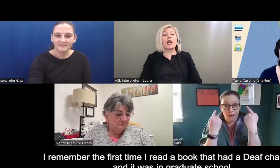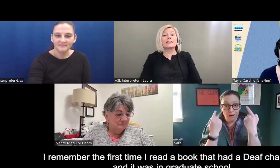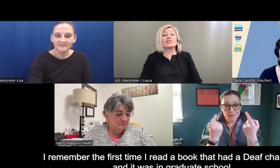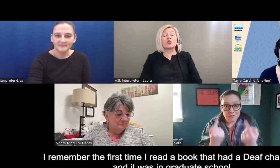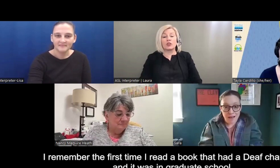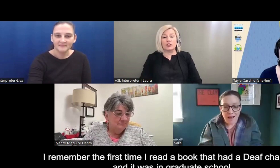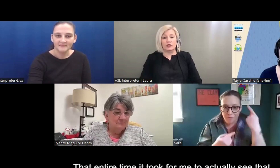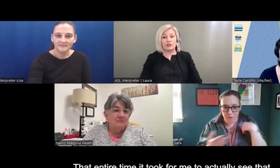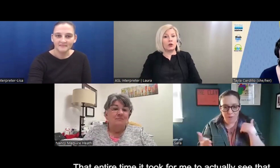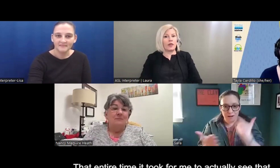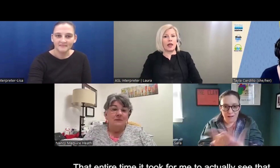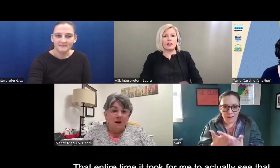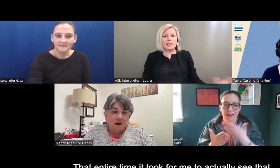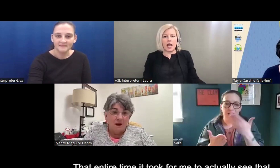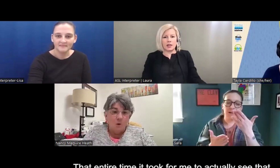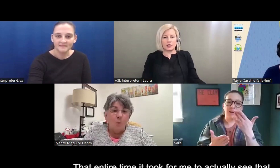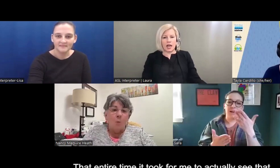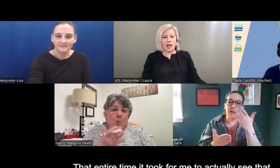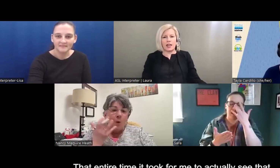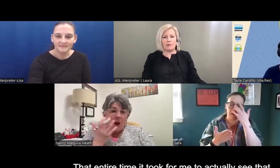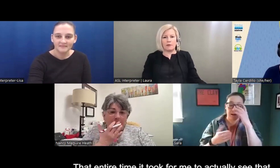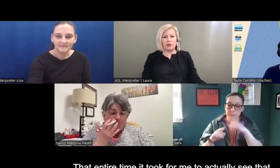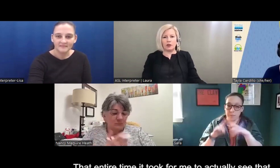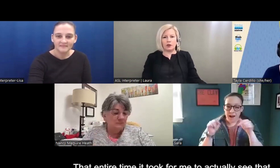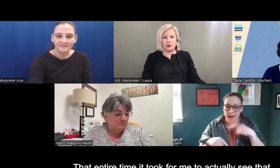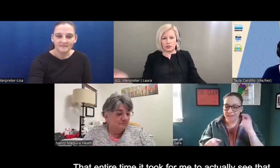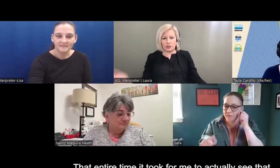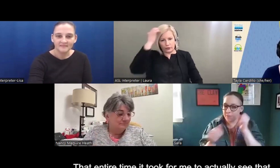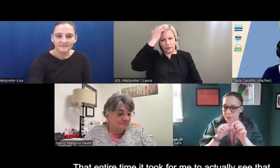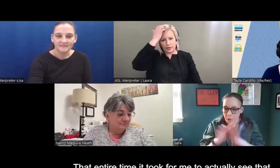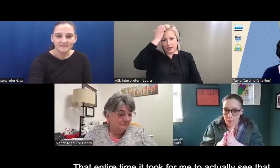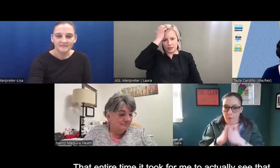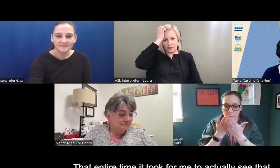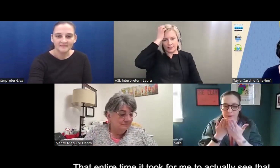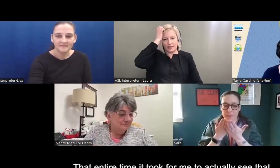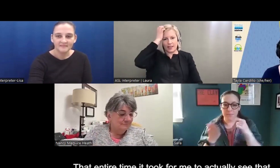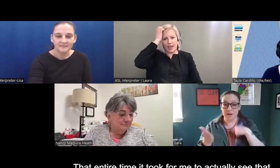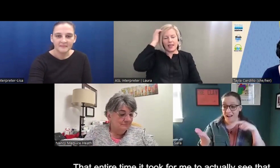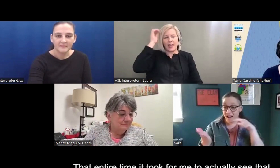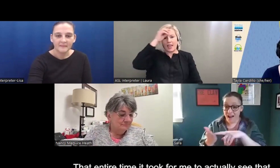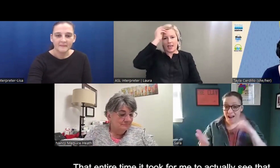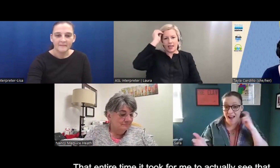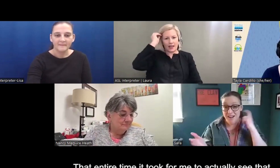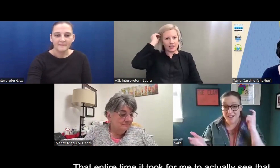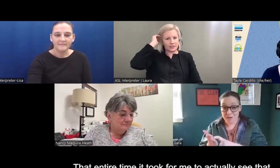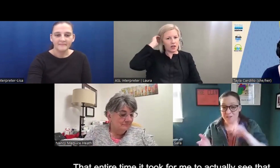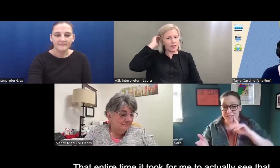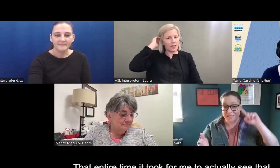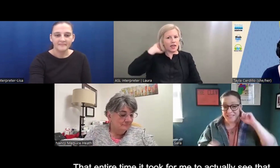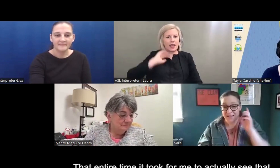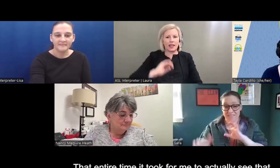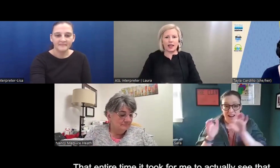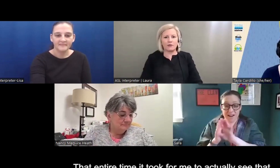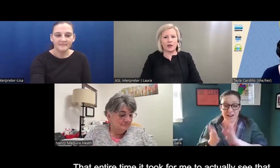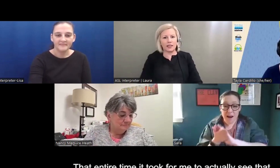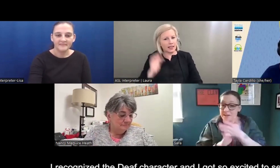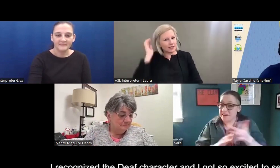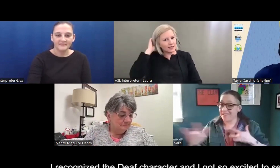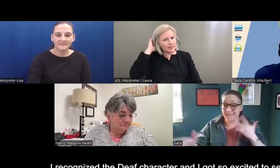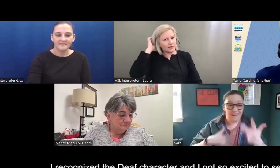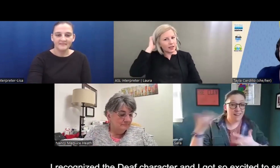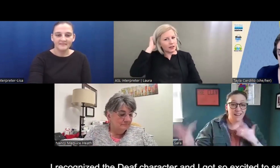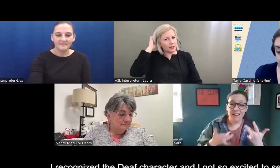was in grad school. So that entire time, you know, it took for me to actually see that. And I saw that, and I